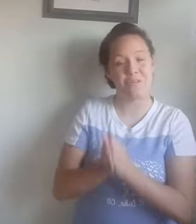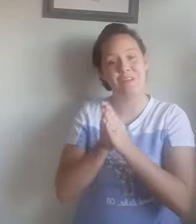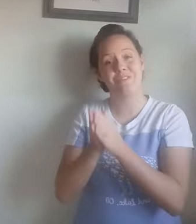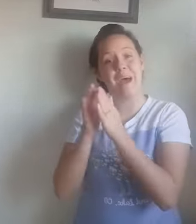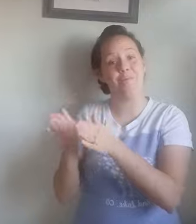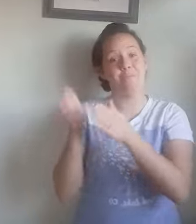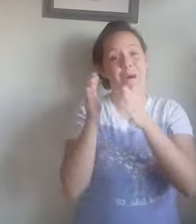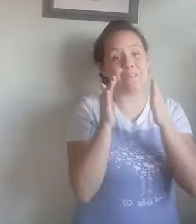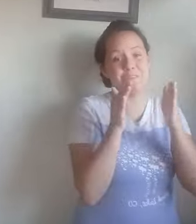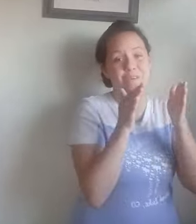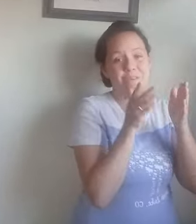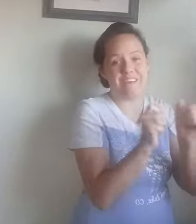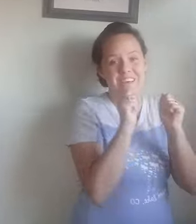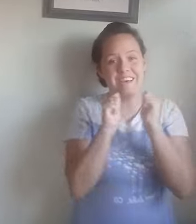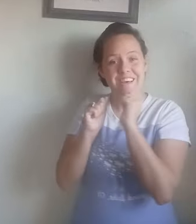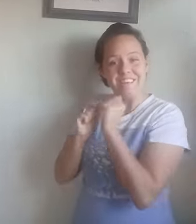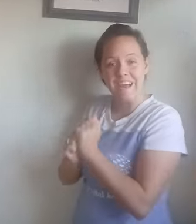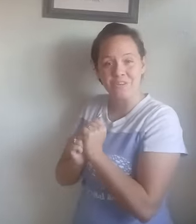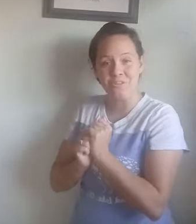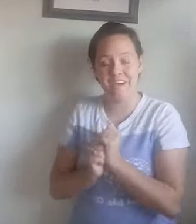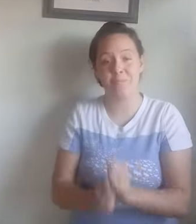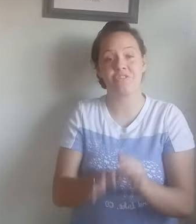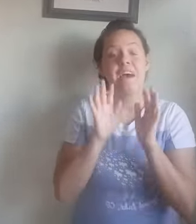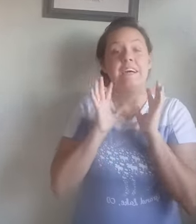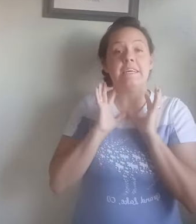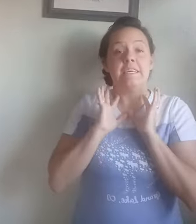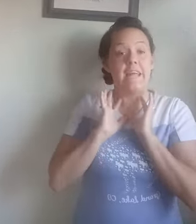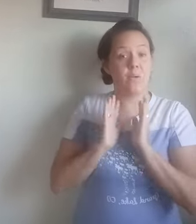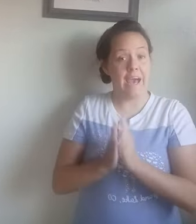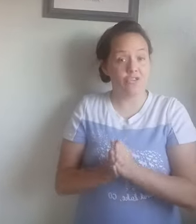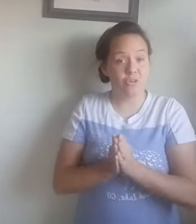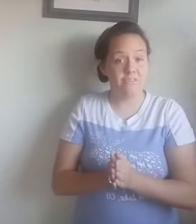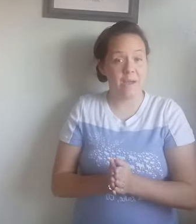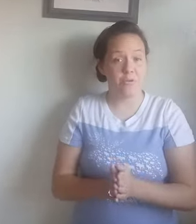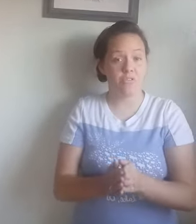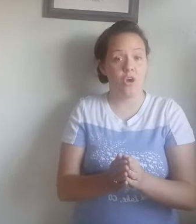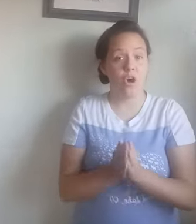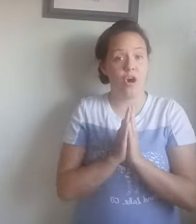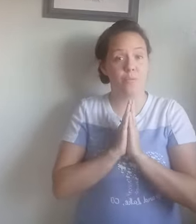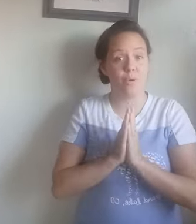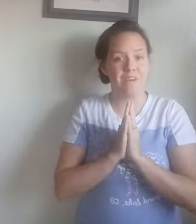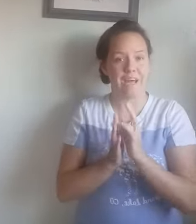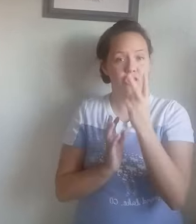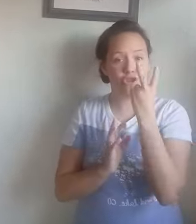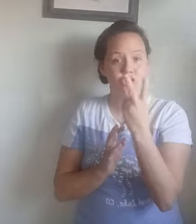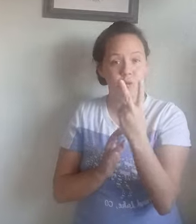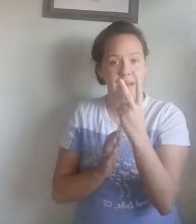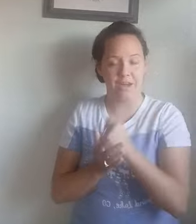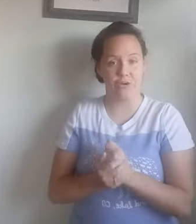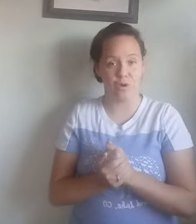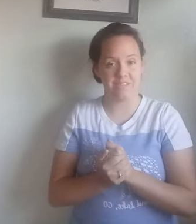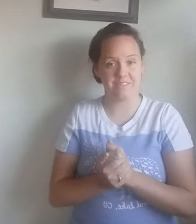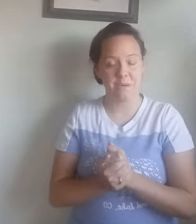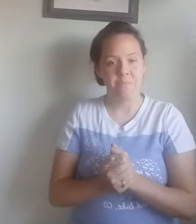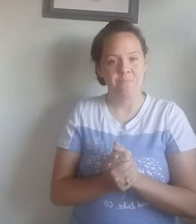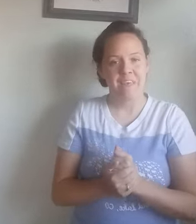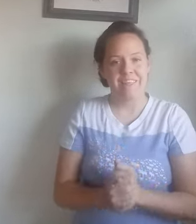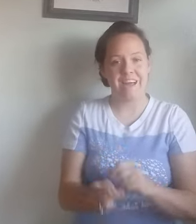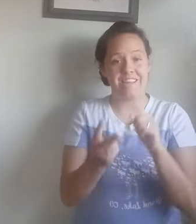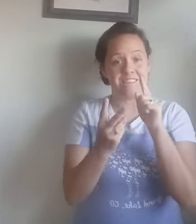So let's now move on to the natural fibers. Now, natural fibers are broken down to two categories. That is